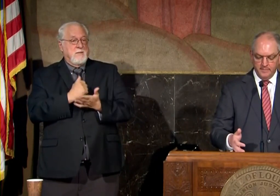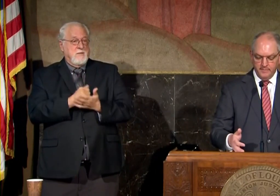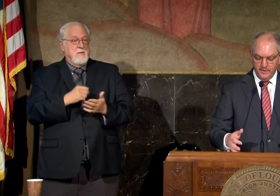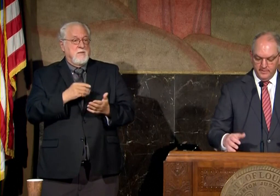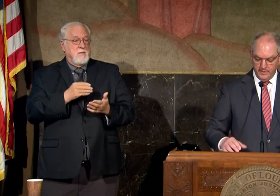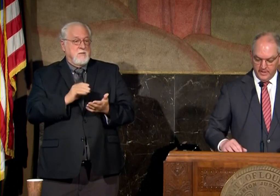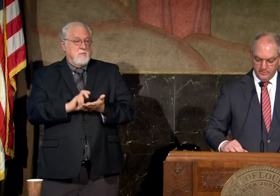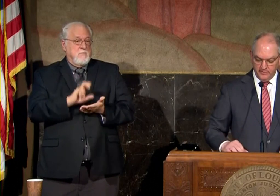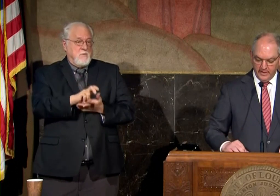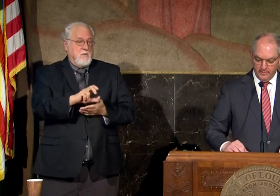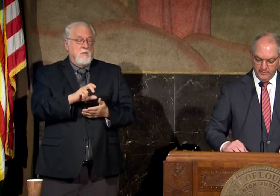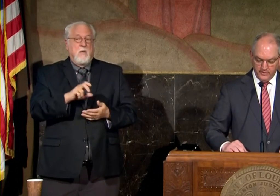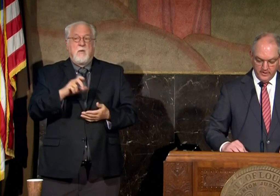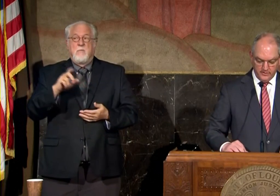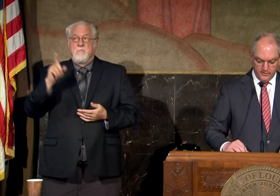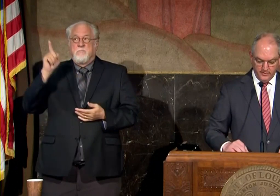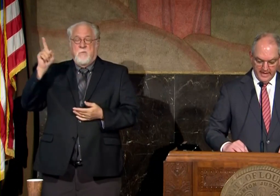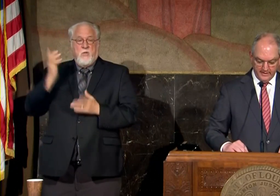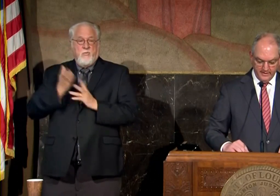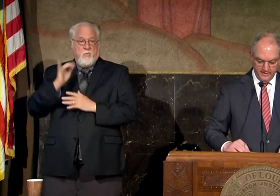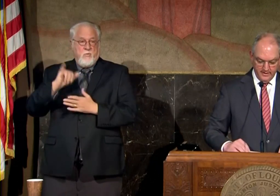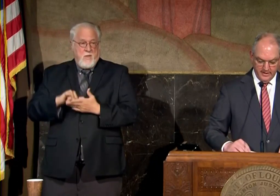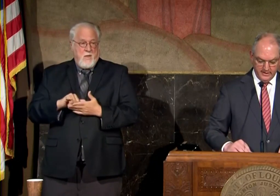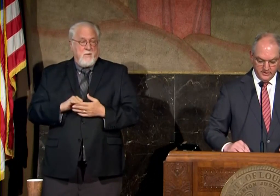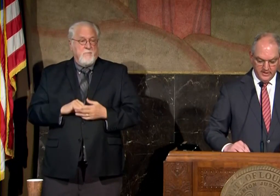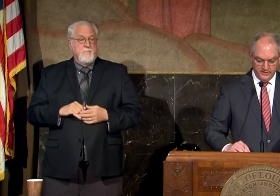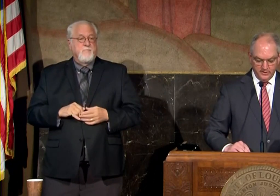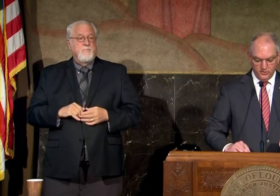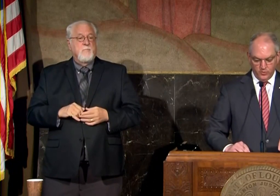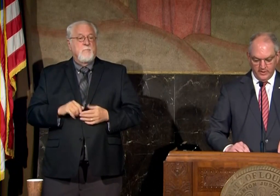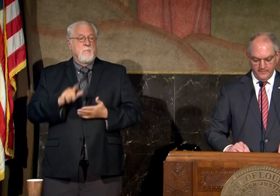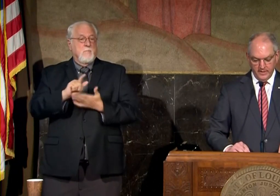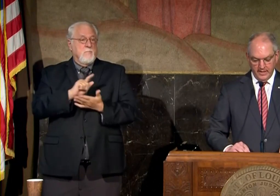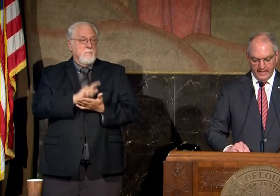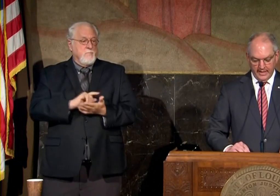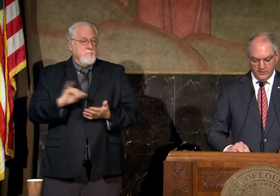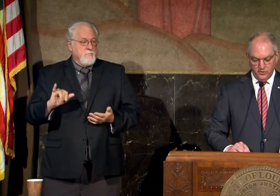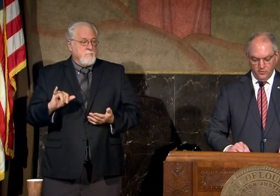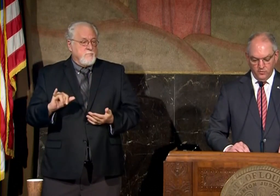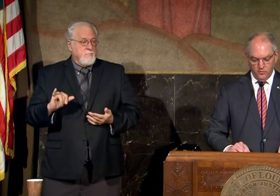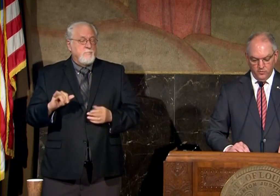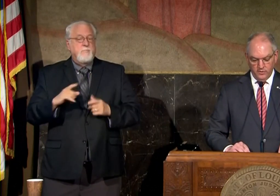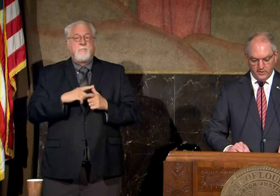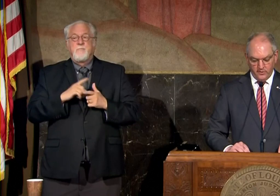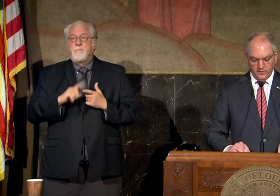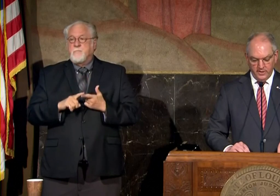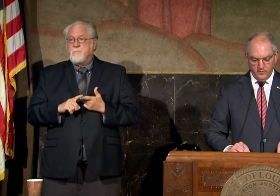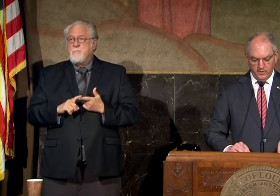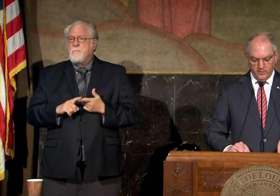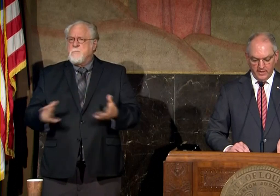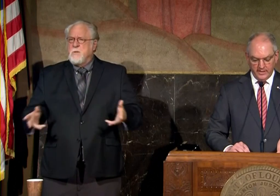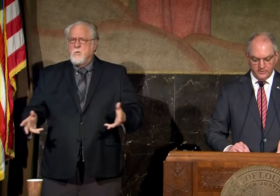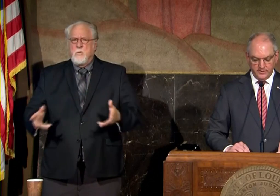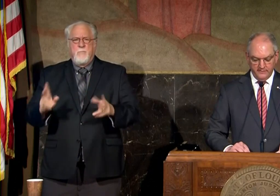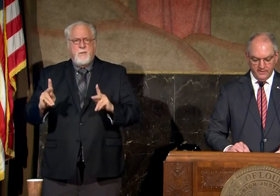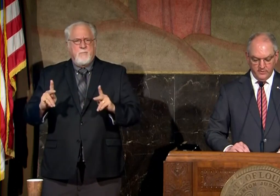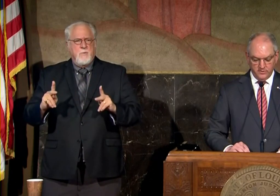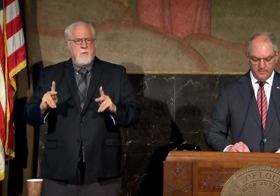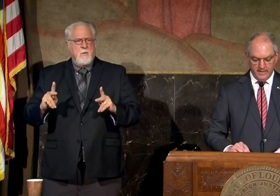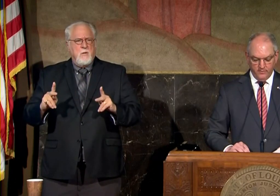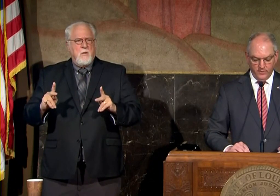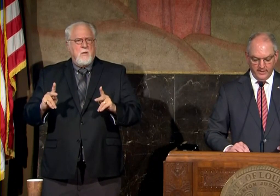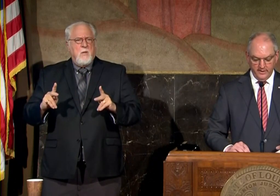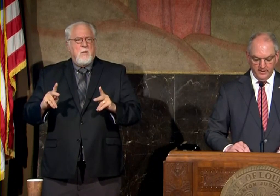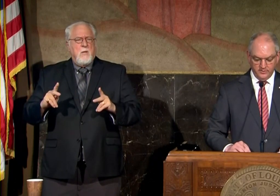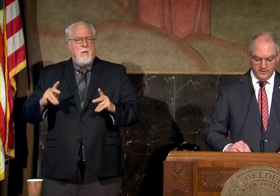that becomes available through that legislation as well and i do encourage anyone who would like to receive notice